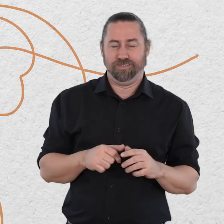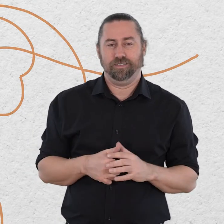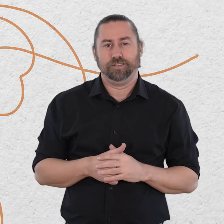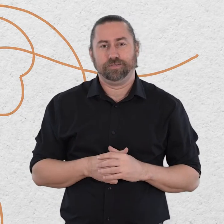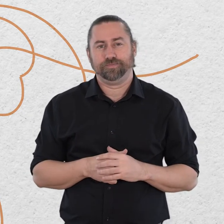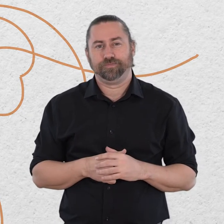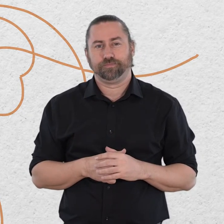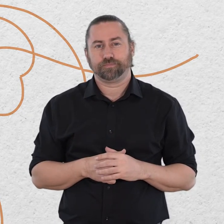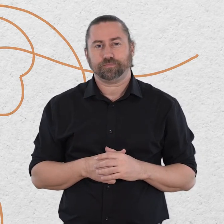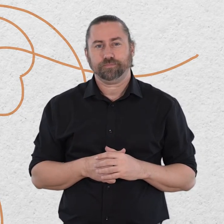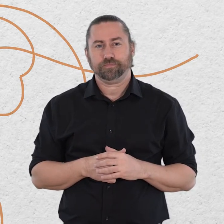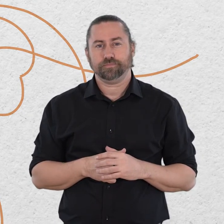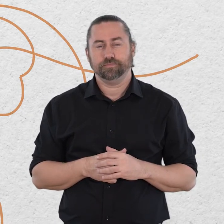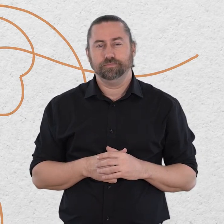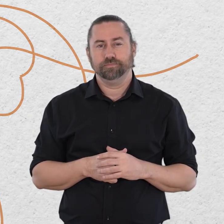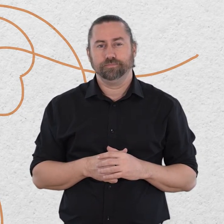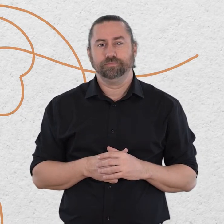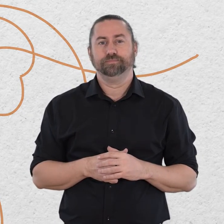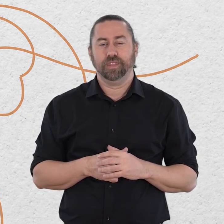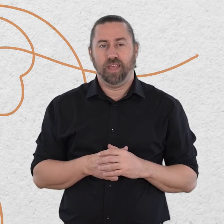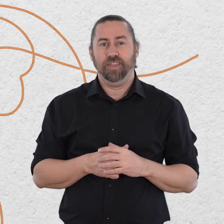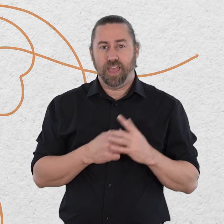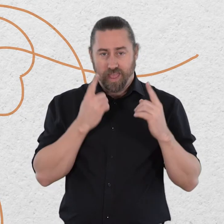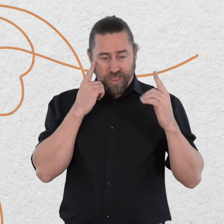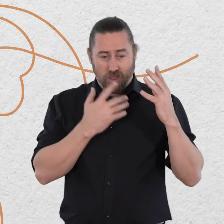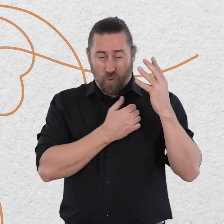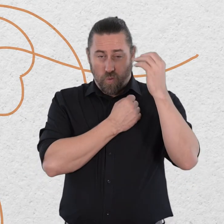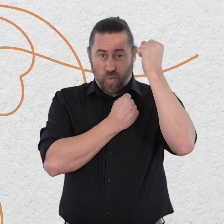and then gently letting that focus go when you're ready